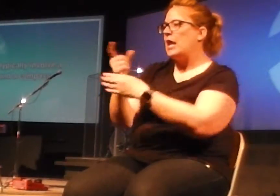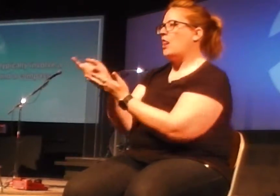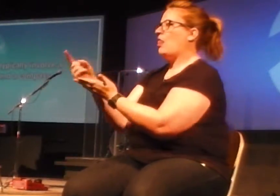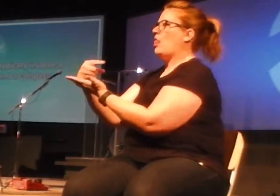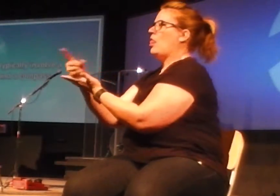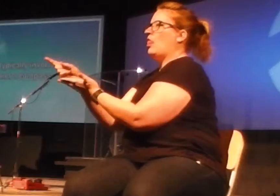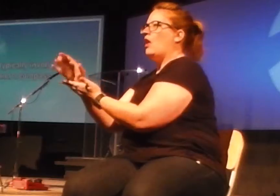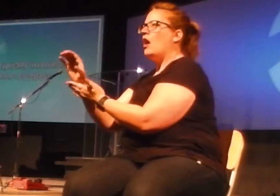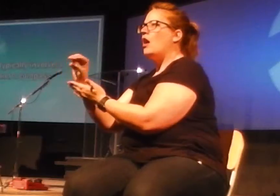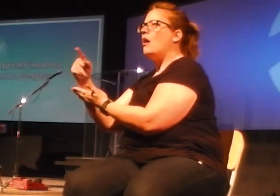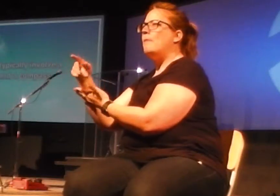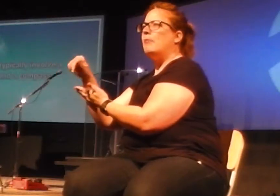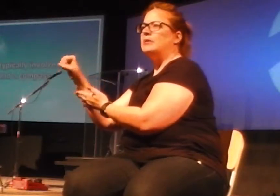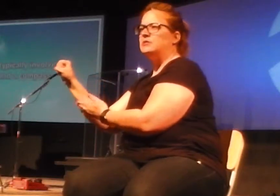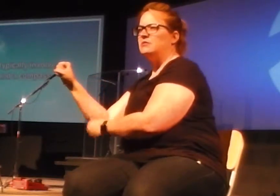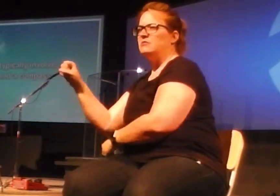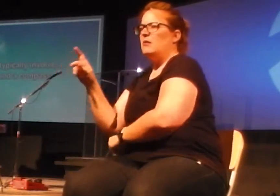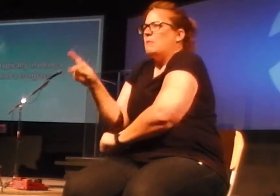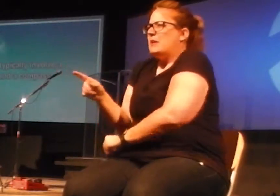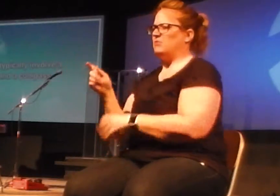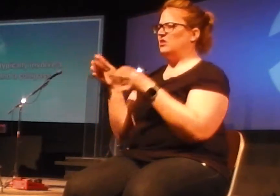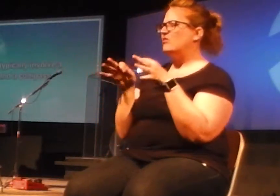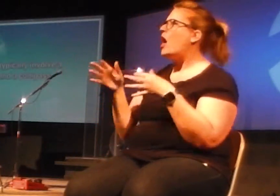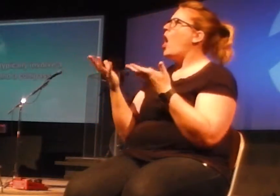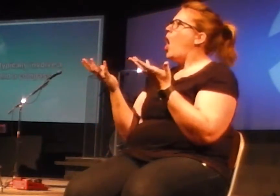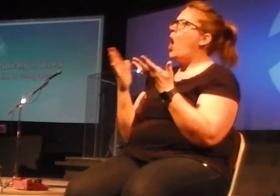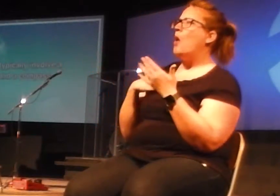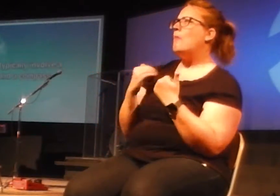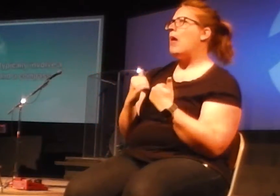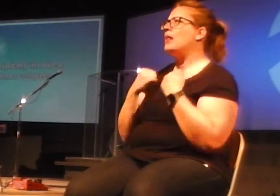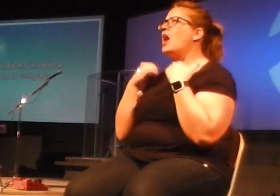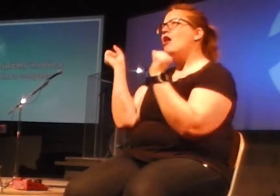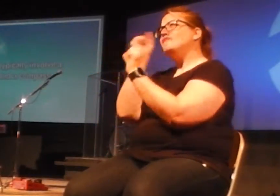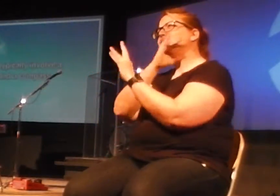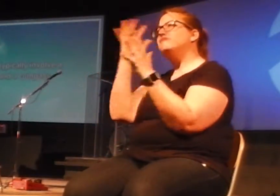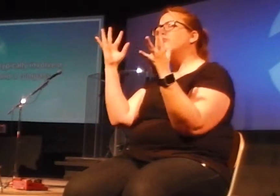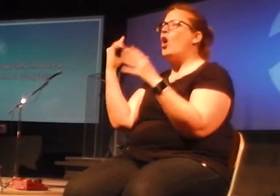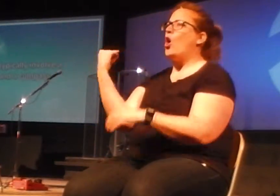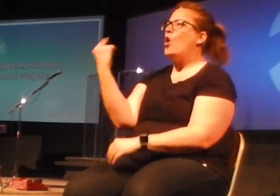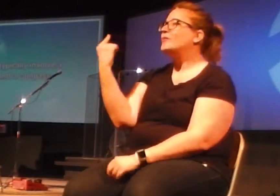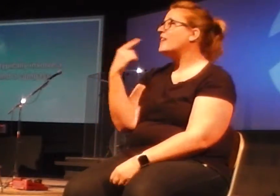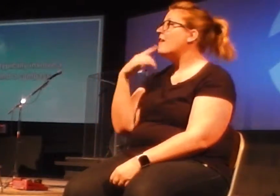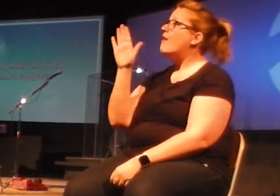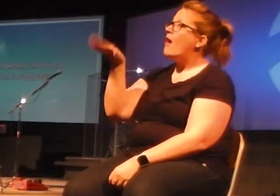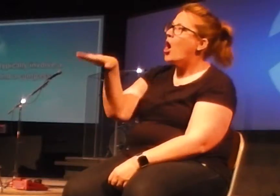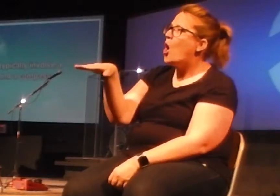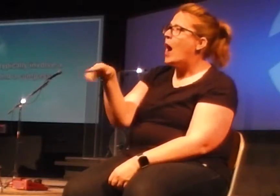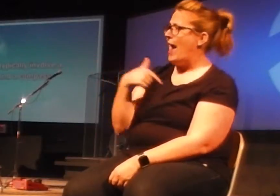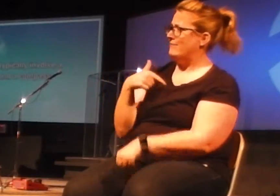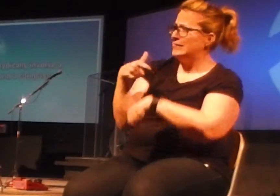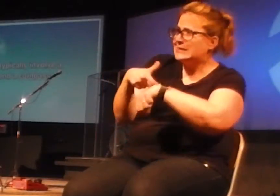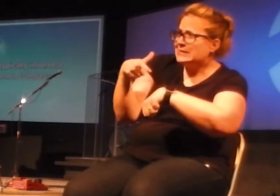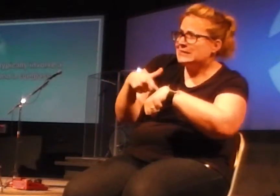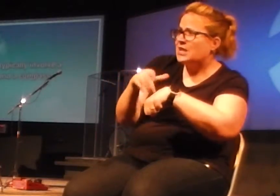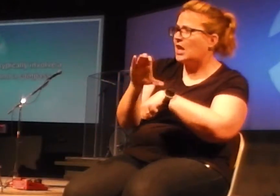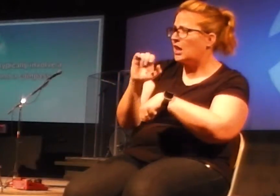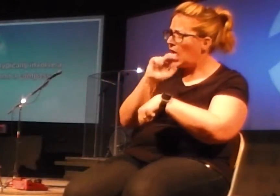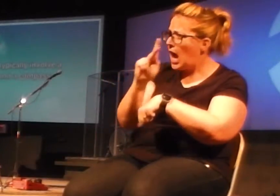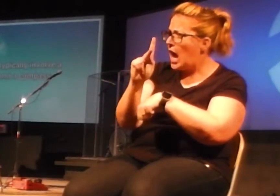If think about how people describe the dreams they have for their lives, they always describe it in terms of there's a clock and there's a compass. So in other